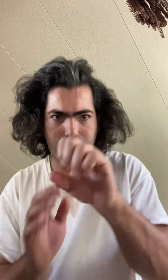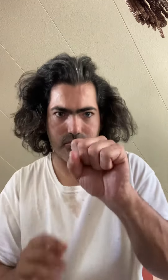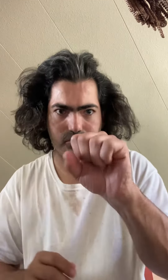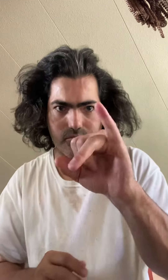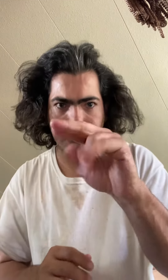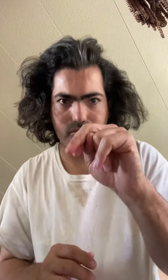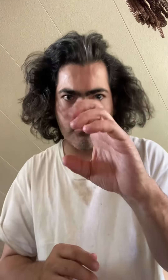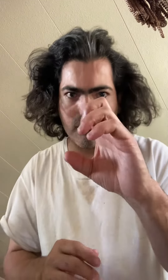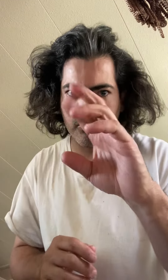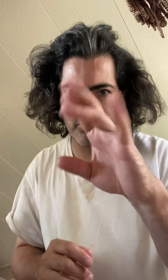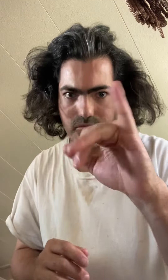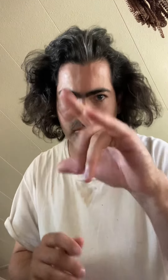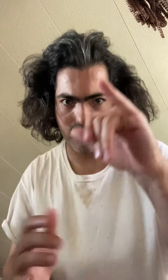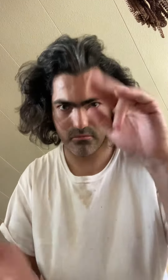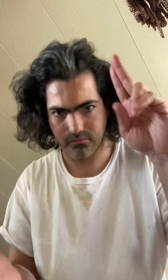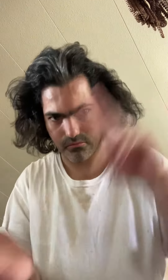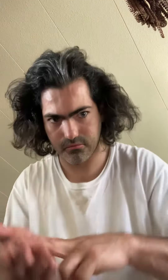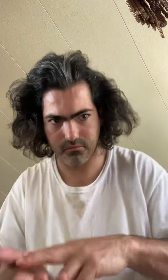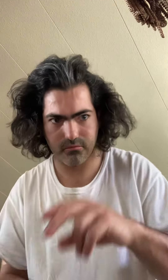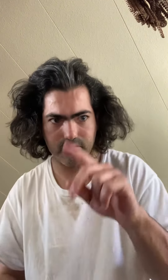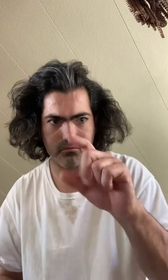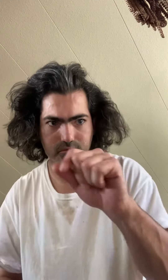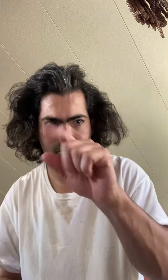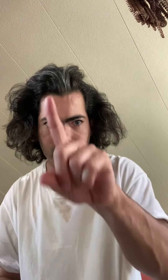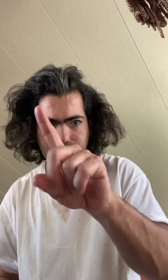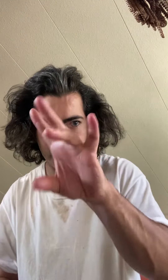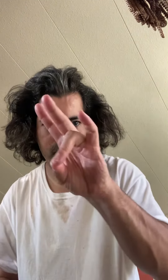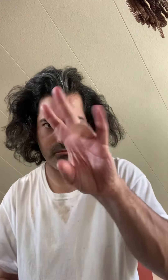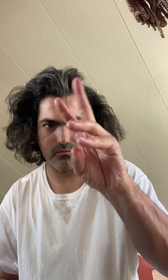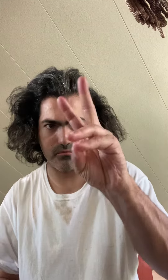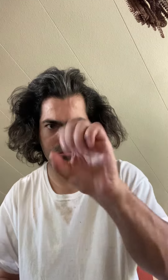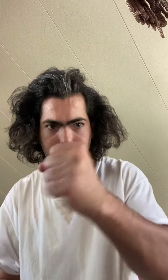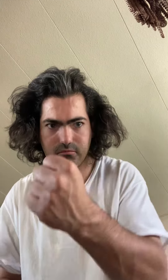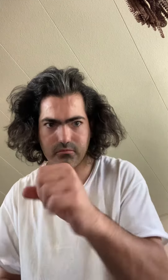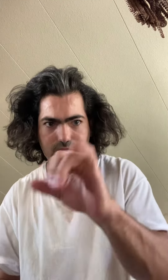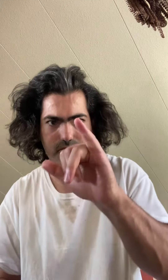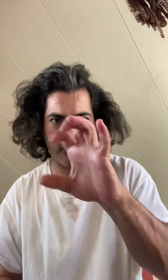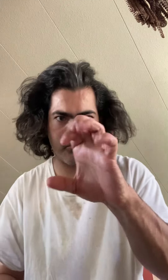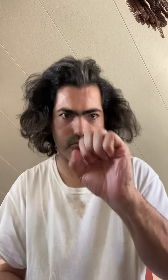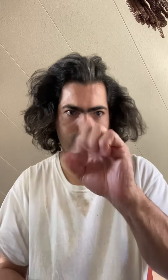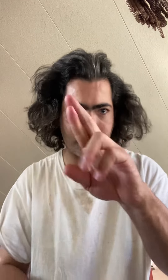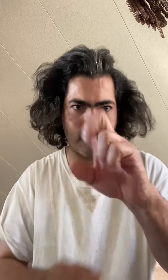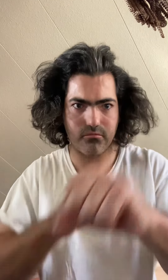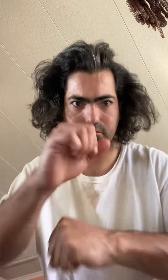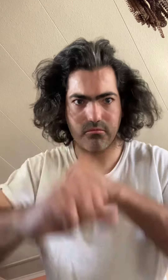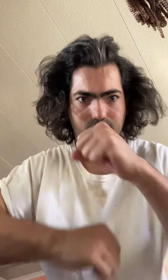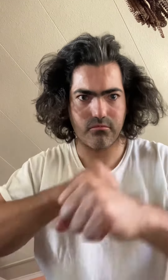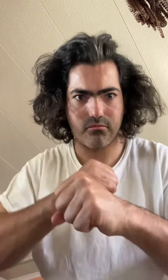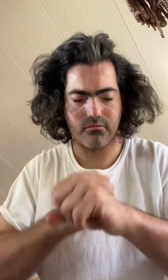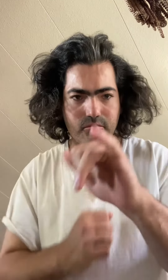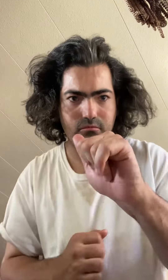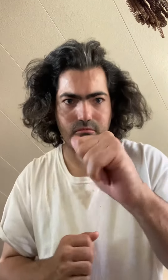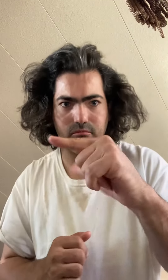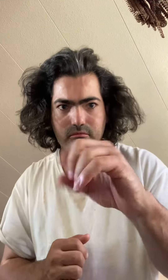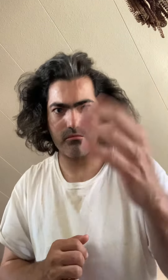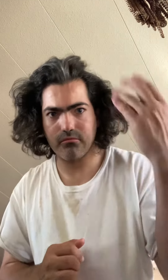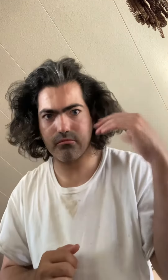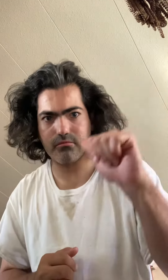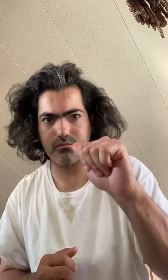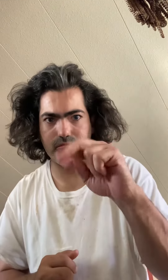Bean Vitamins Good for you nutrients And a tastier for you form More sweet dreams More flavorful immune support